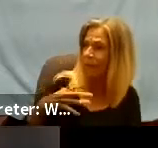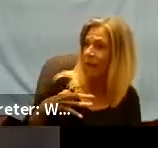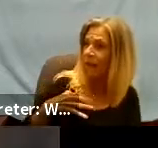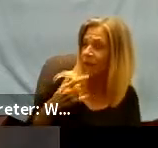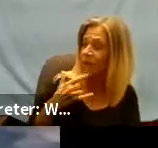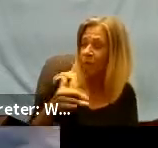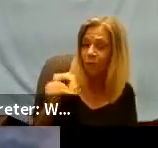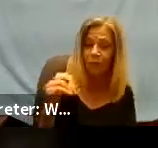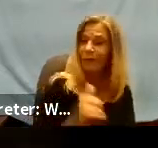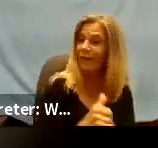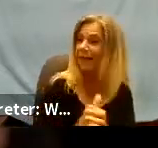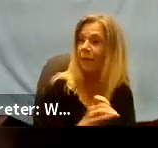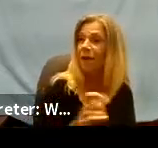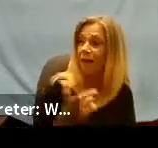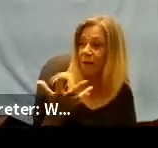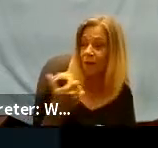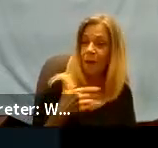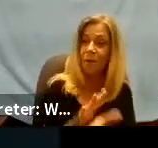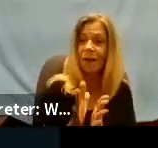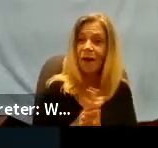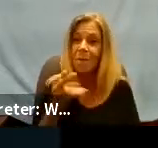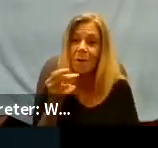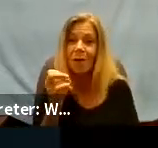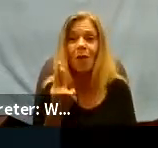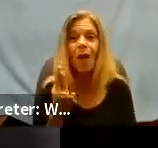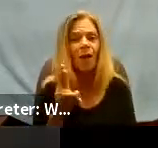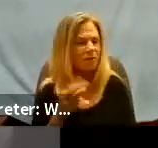I always wanted to be a hero. Victory!